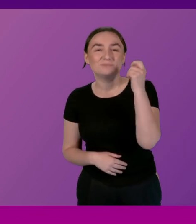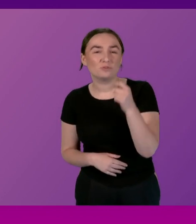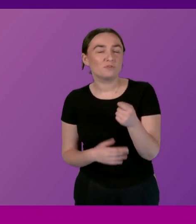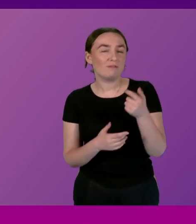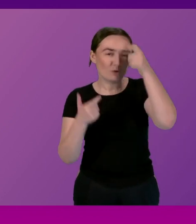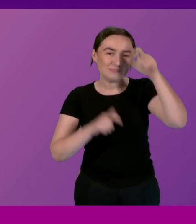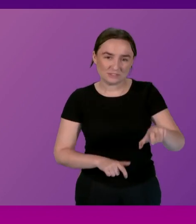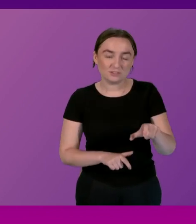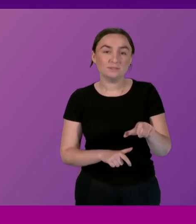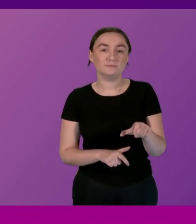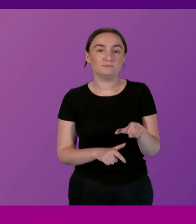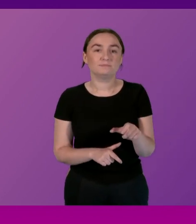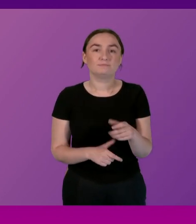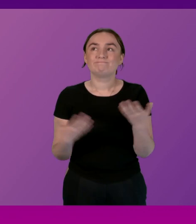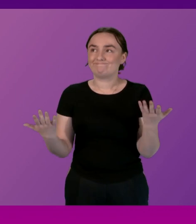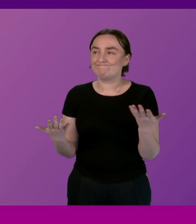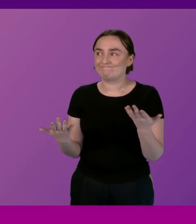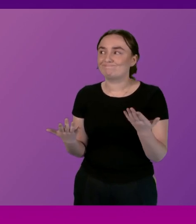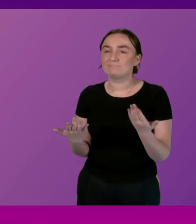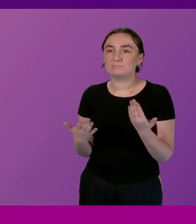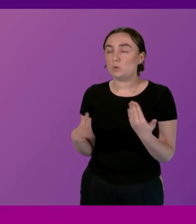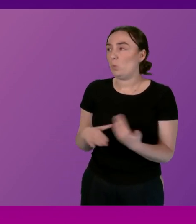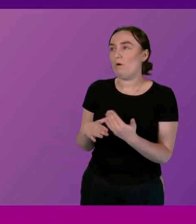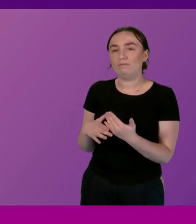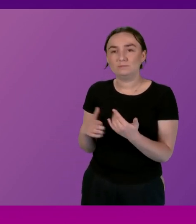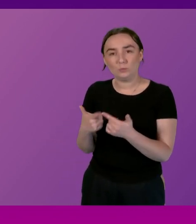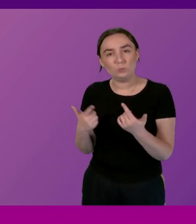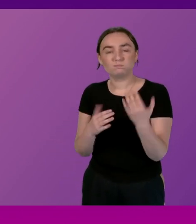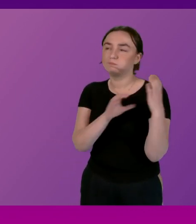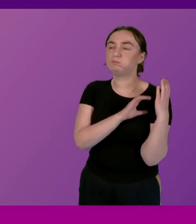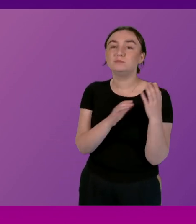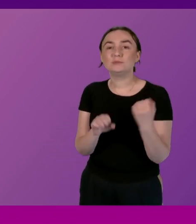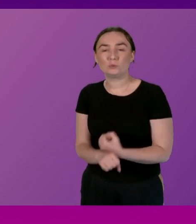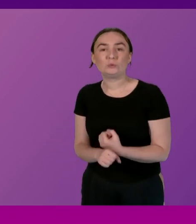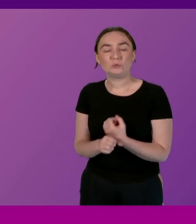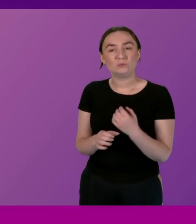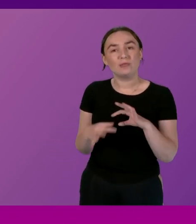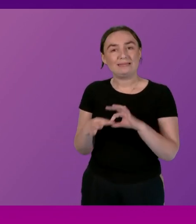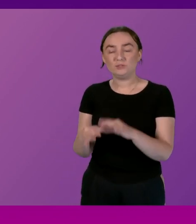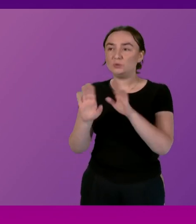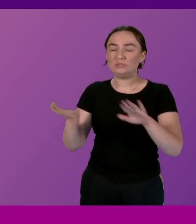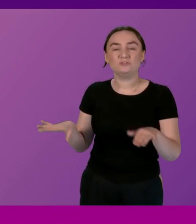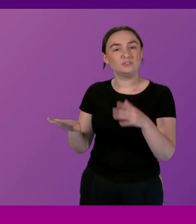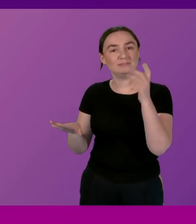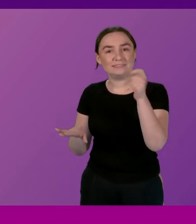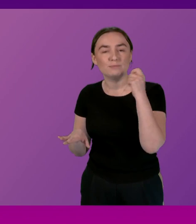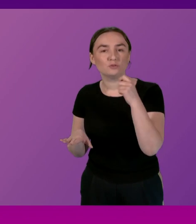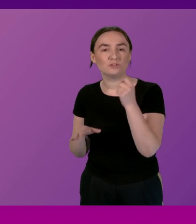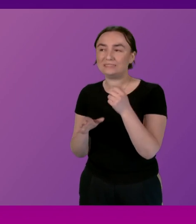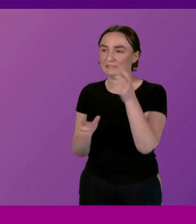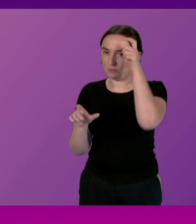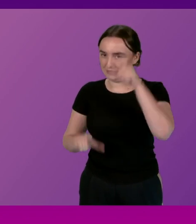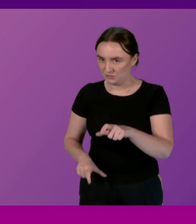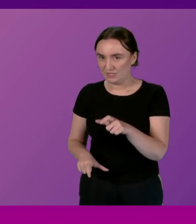there is a significant amount of work for us to do in relation to children in temporary accommodation unfortunately the latest statistics show the trajectory